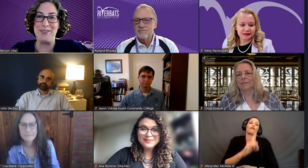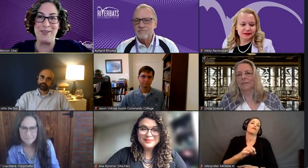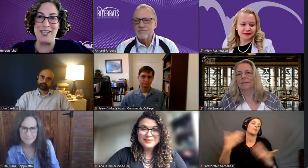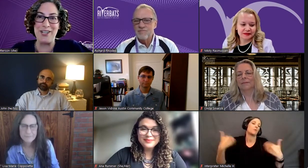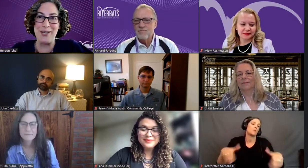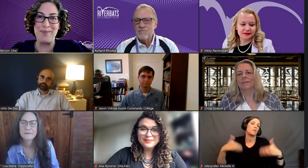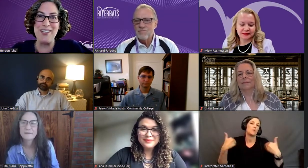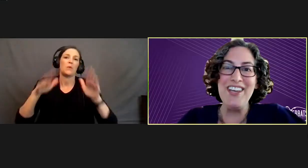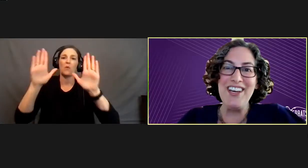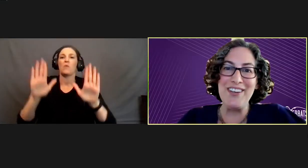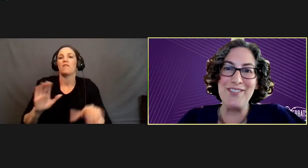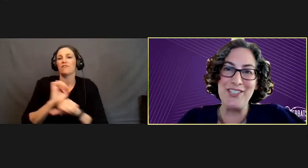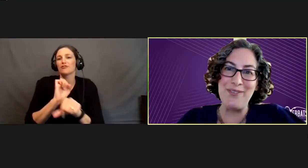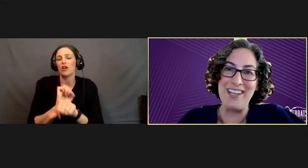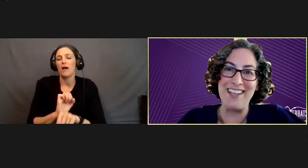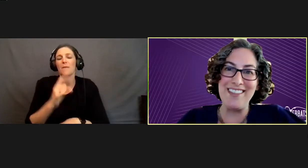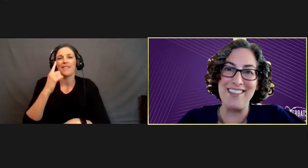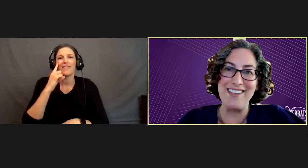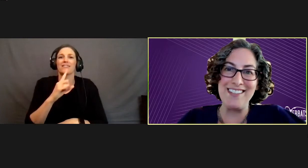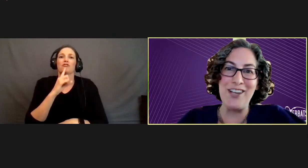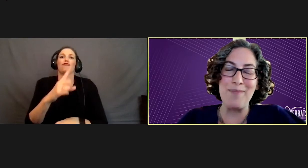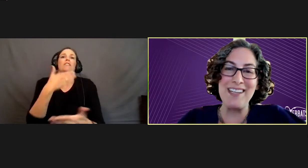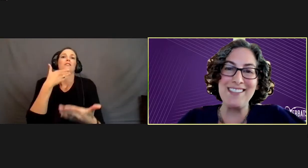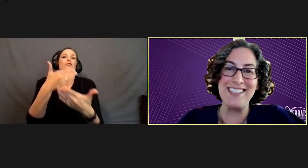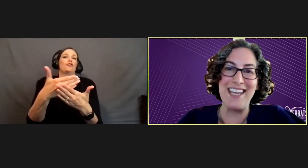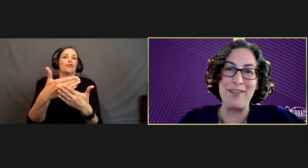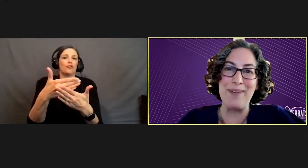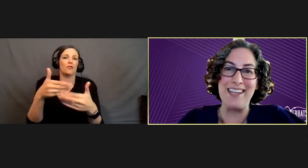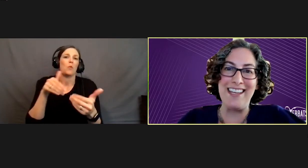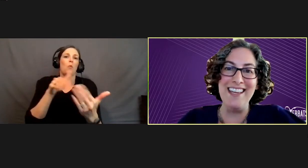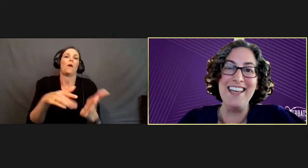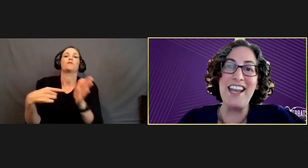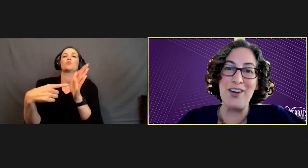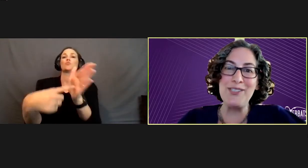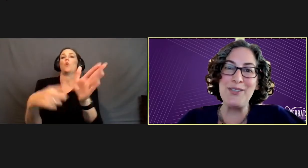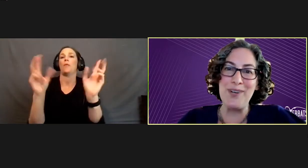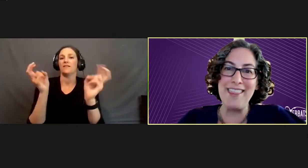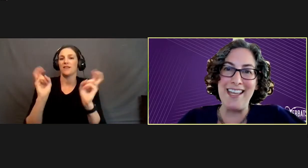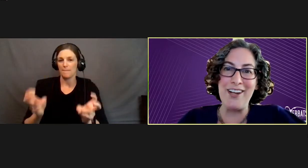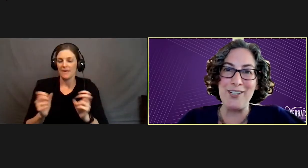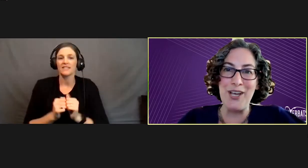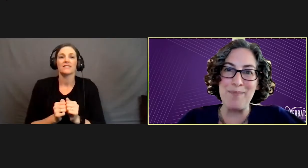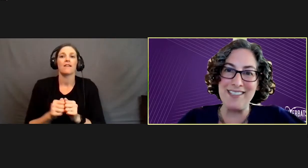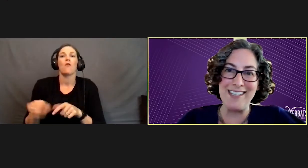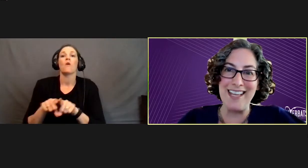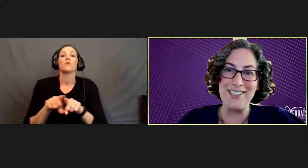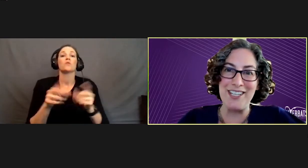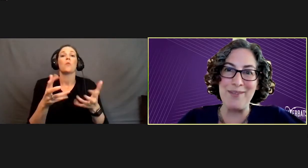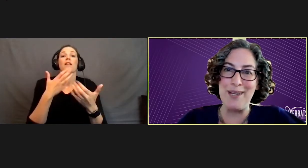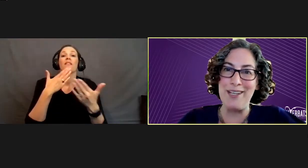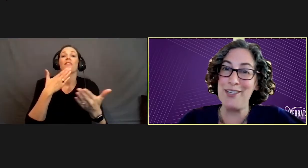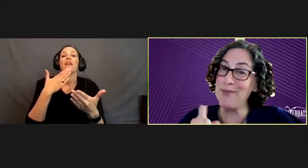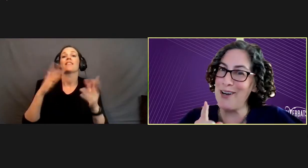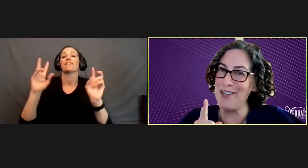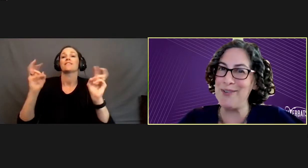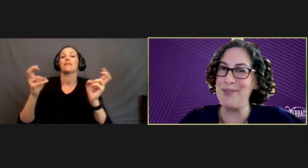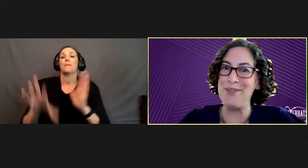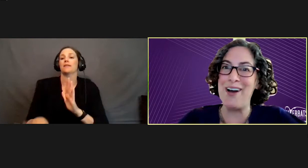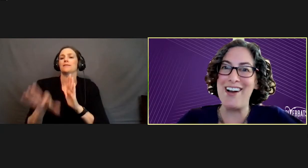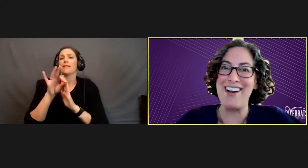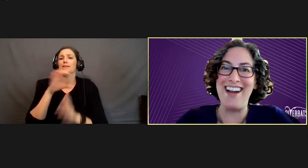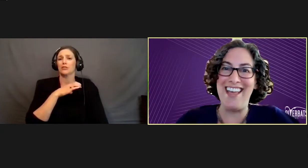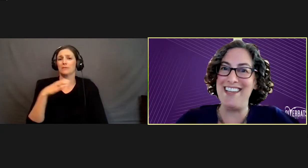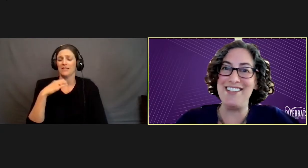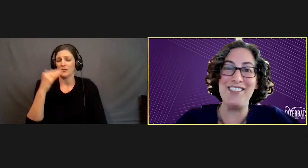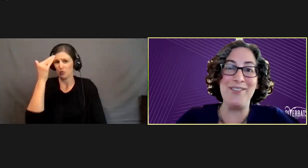really do a great job of showing the topics to everybody. And I also want to thank our topic selection committee. You all know